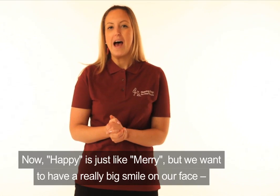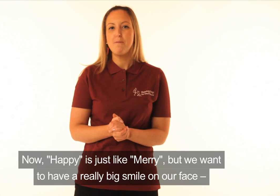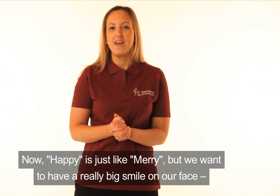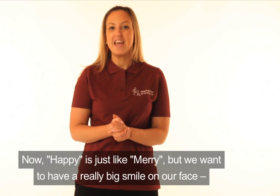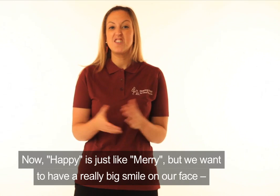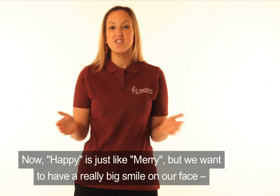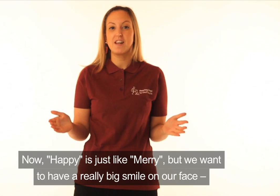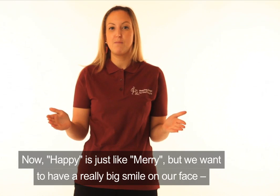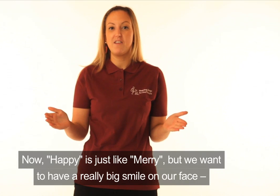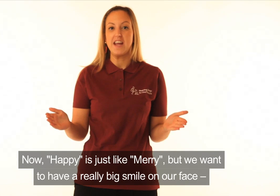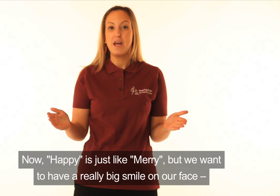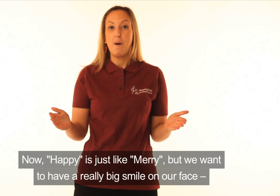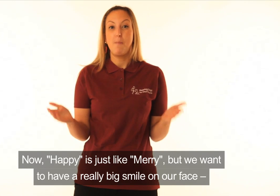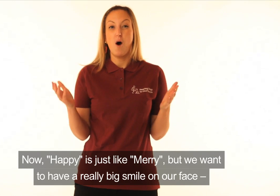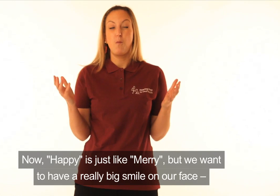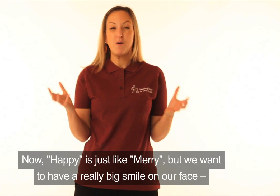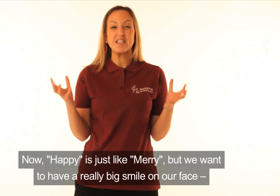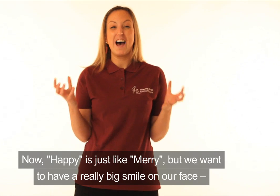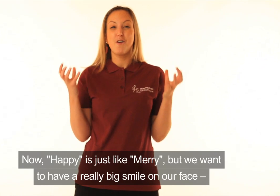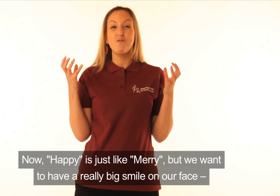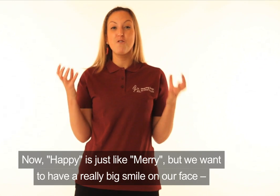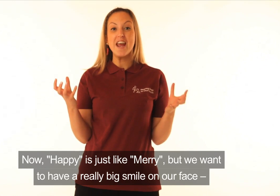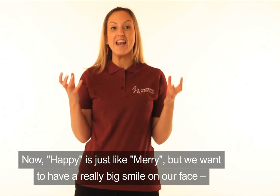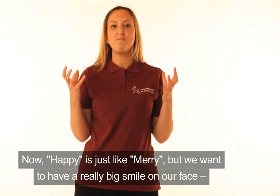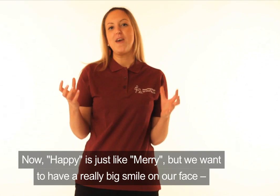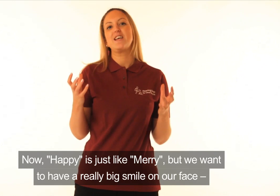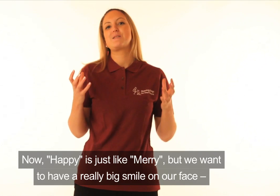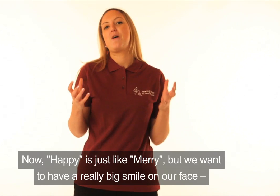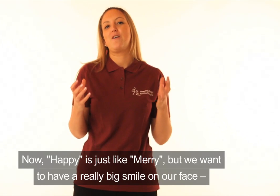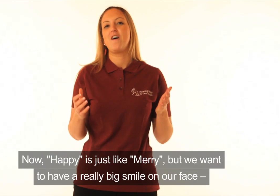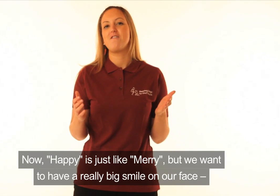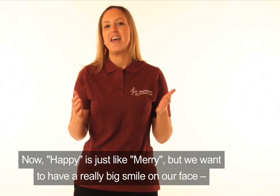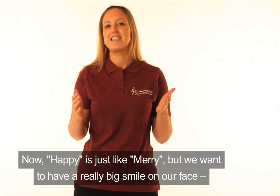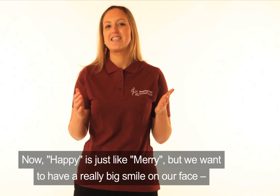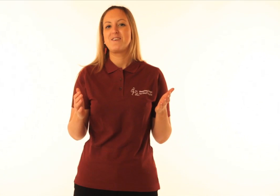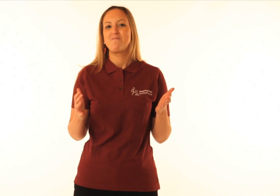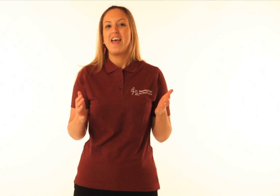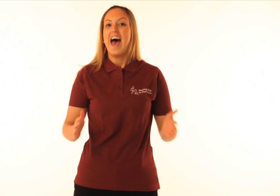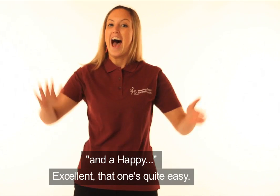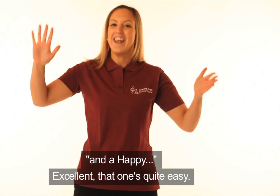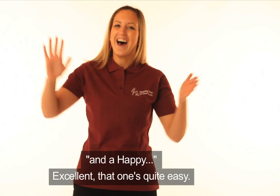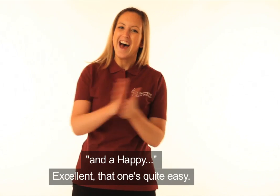happy is just like Merry but we want to have a really big smile on our face. And a